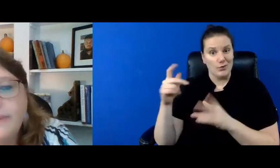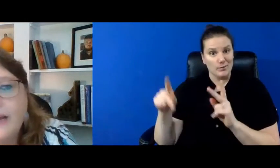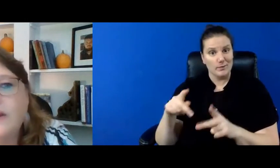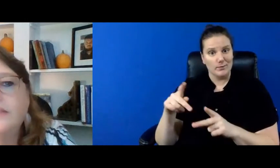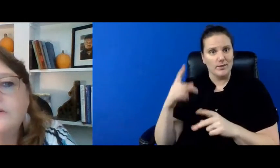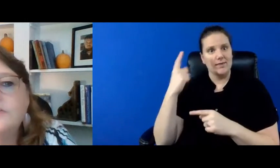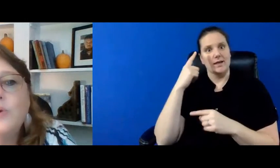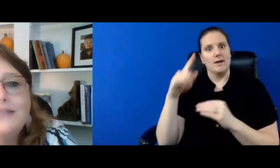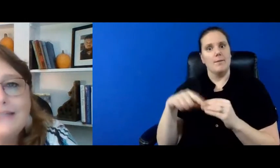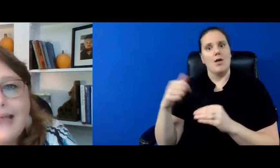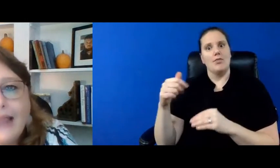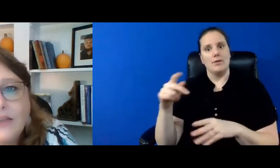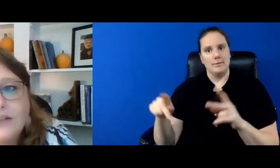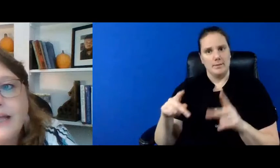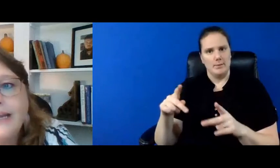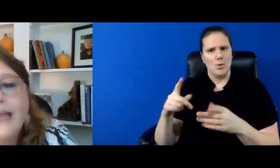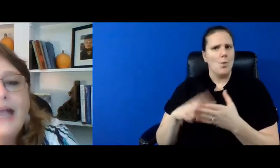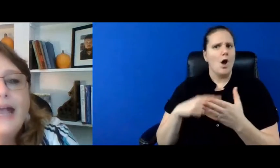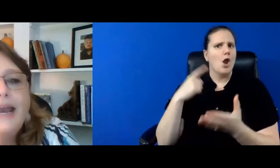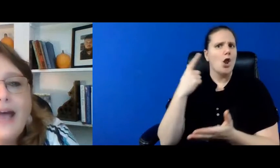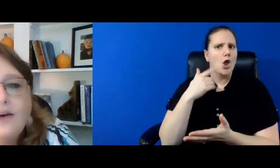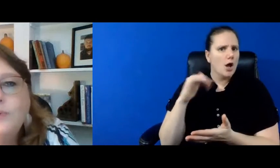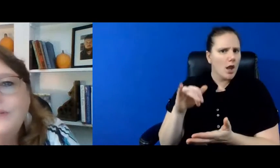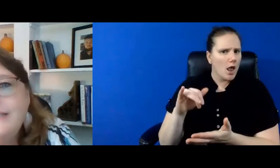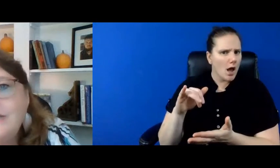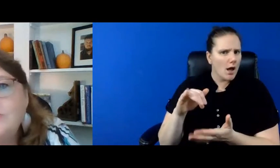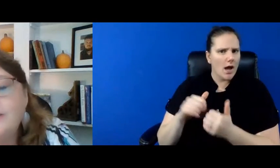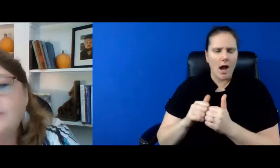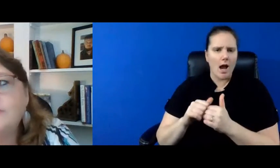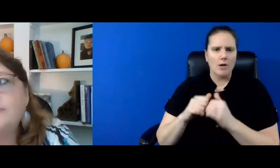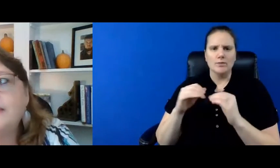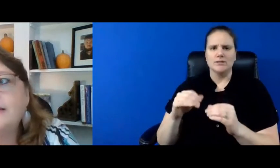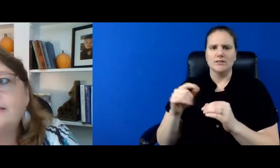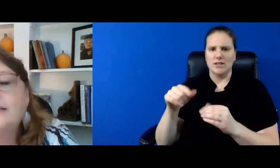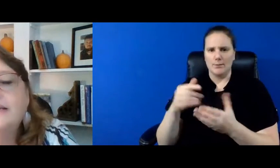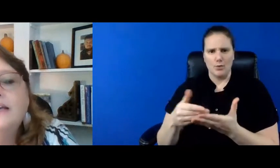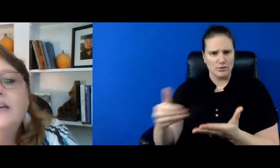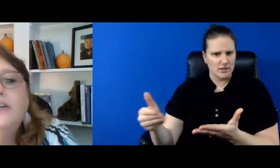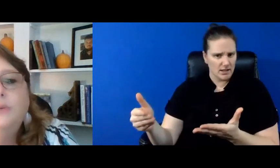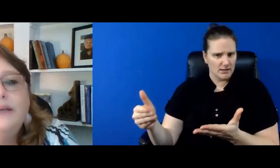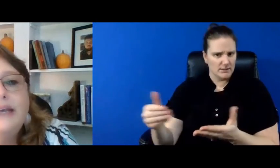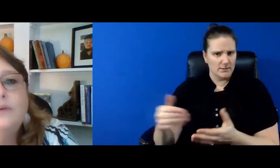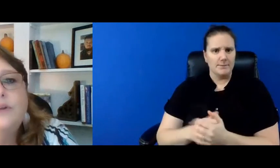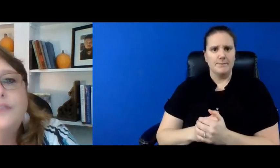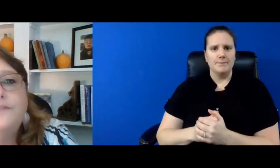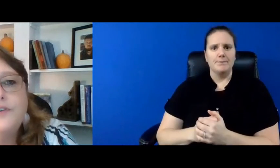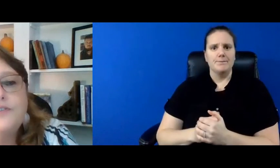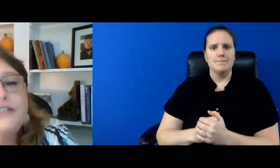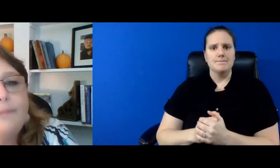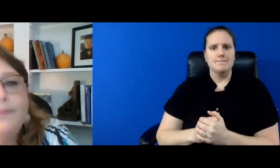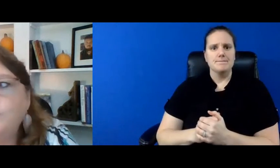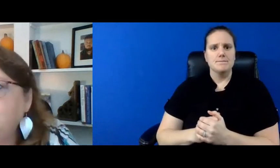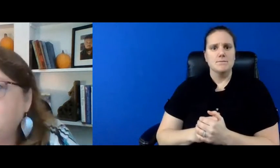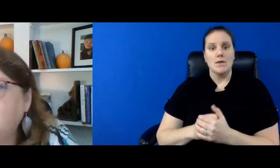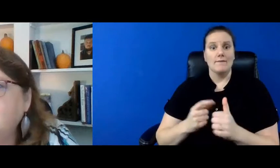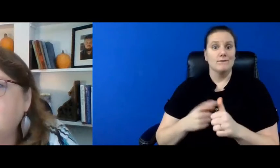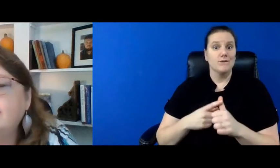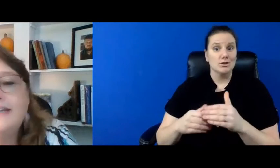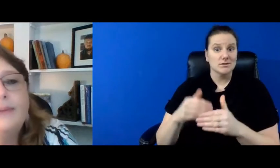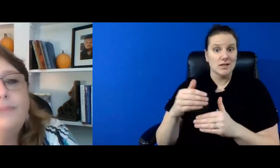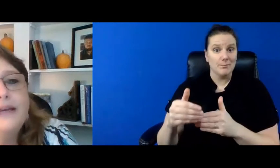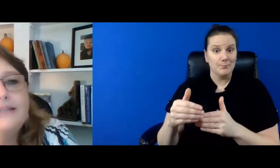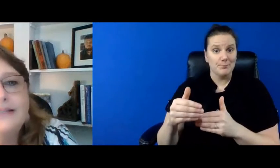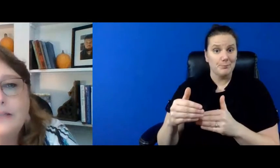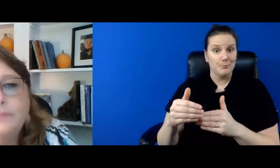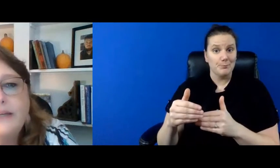thinking about others what does that look like and how do we teach them those things you begin with the first step and when you get on